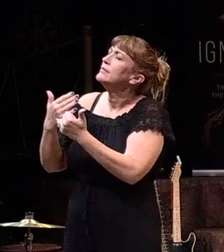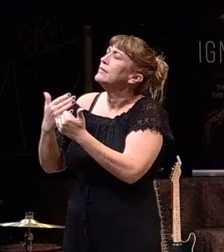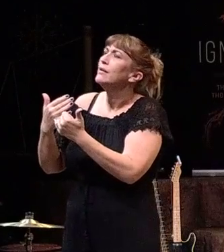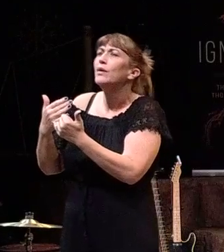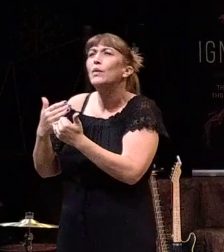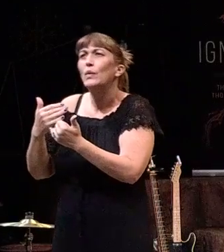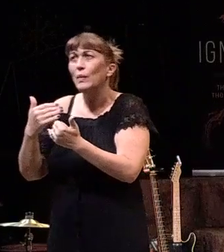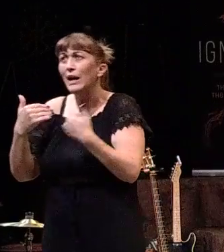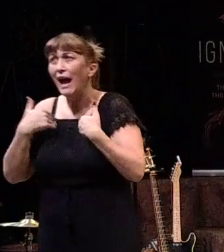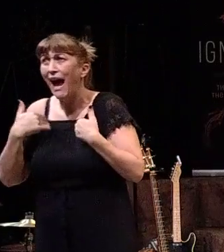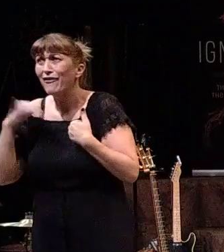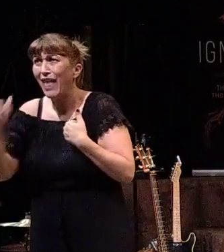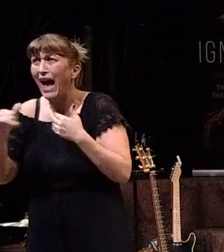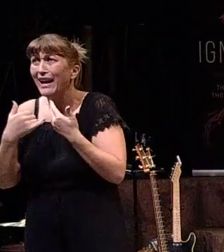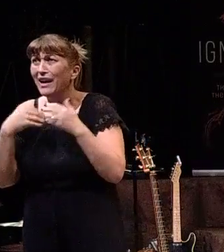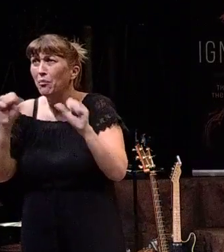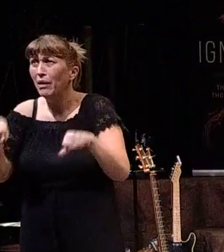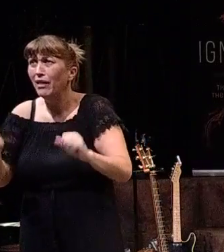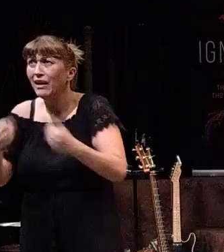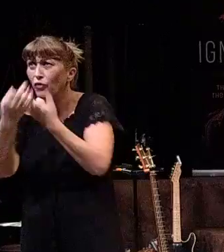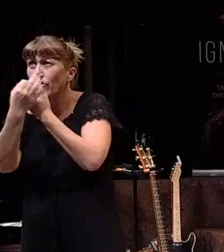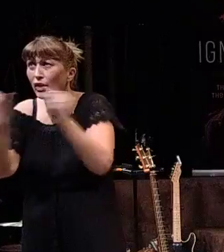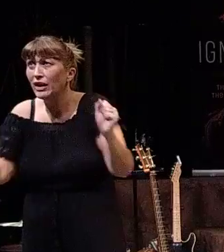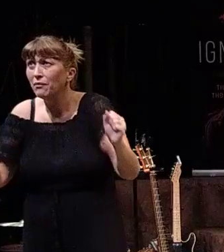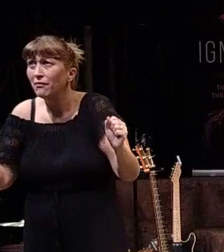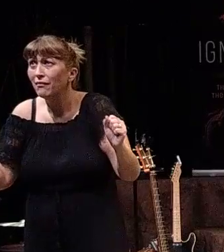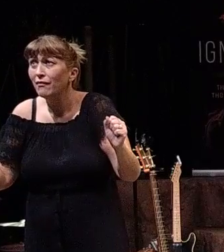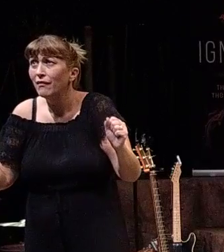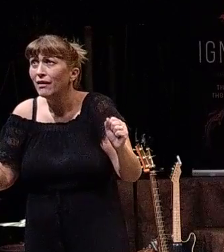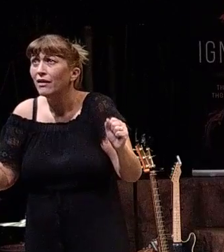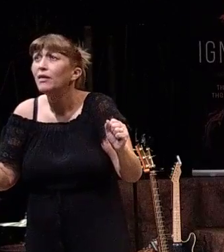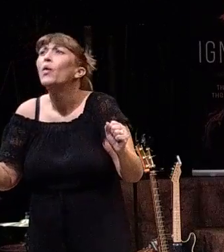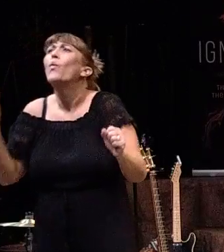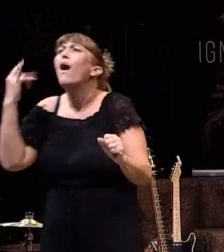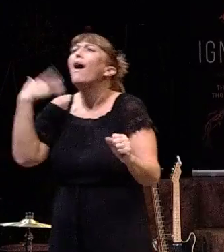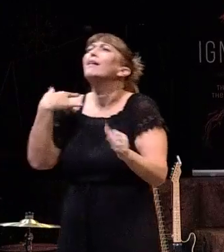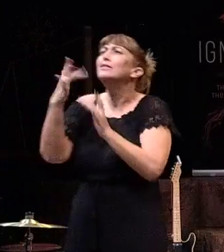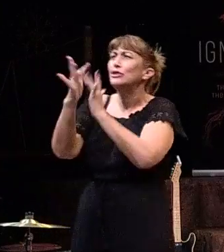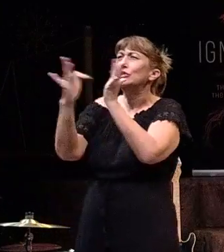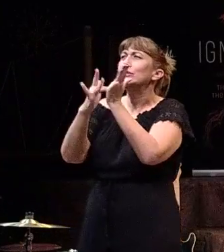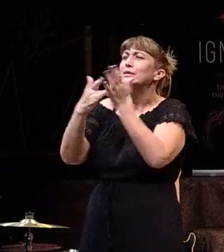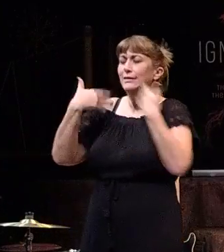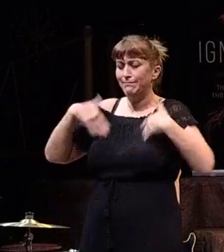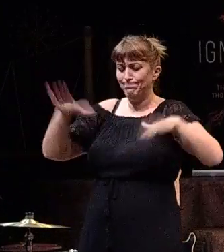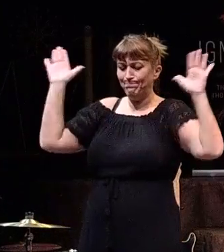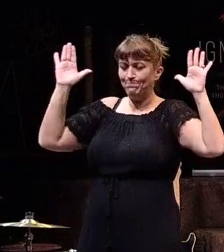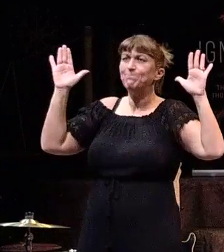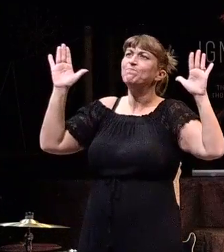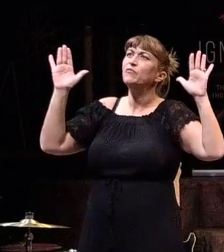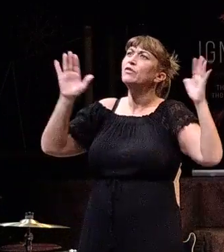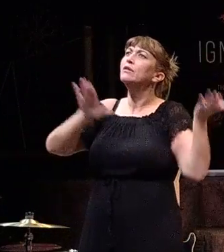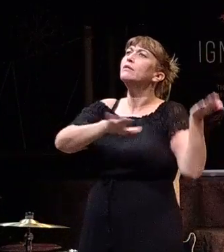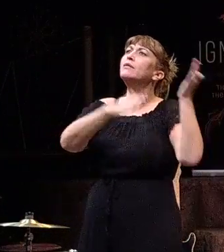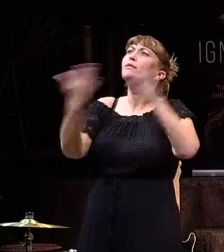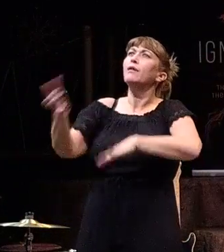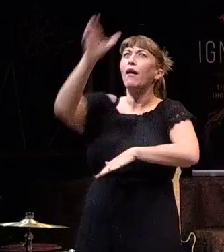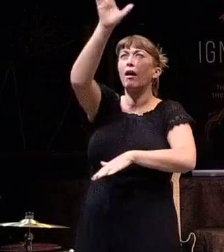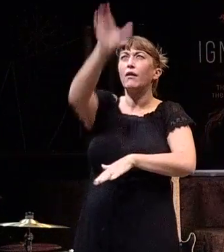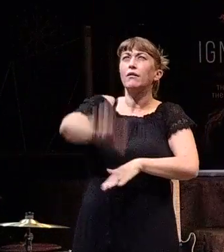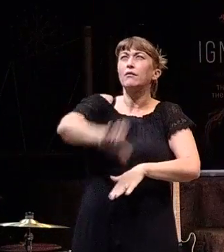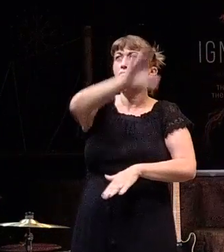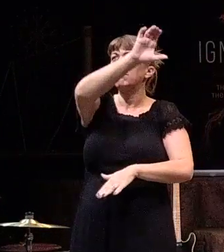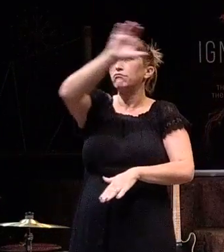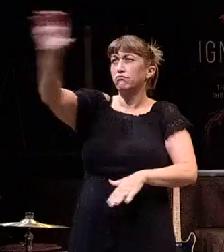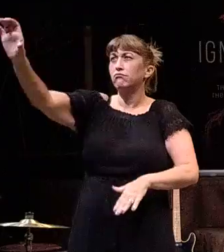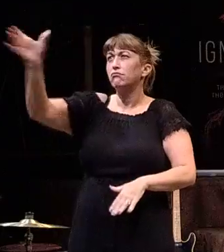We have this ability to be free because of Jesus' sacrifice on the cross. And